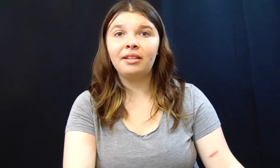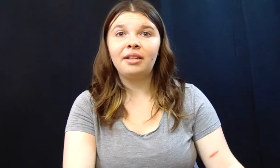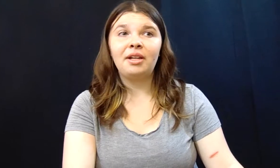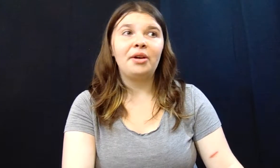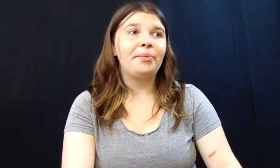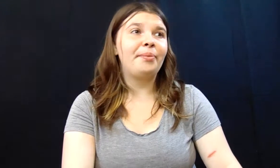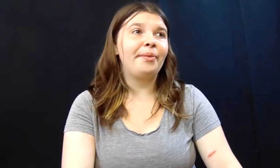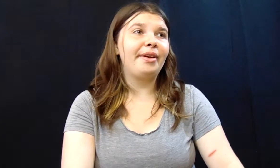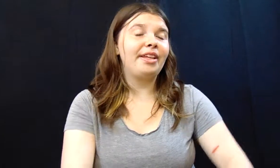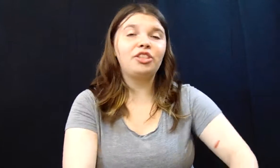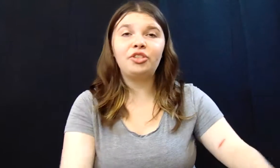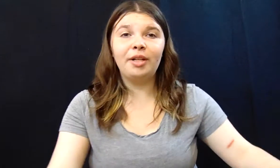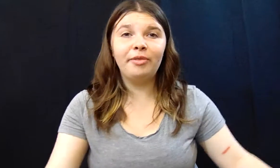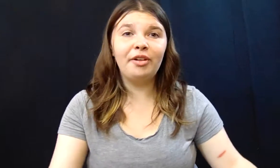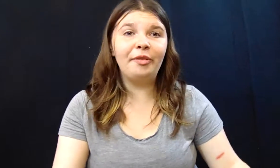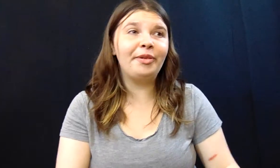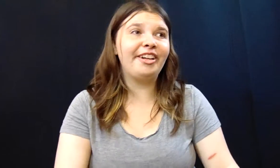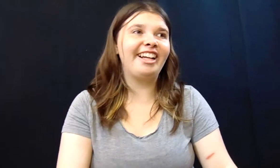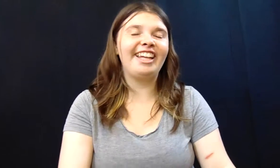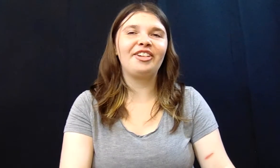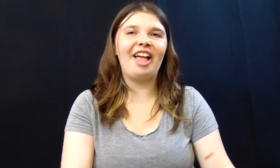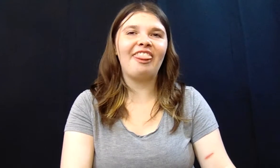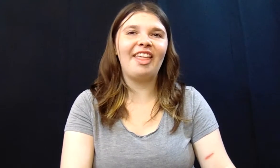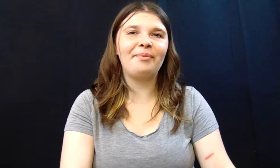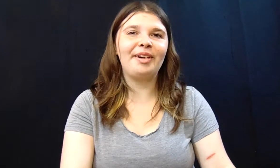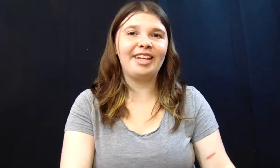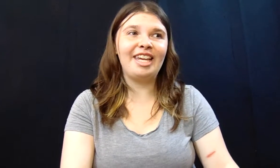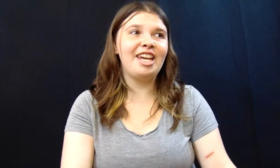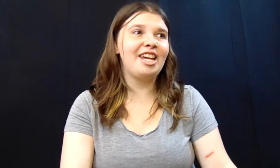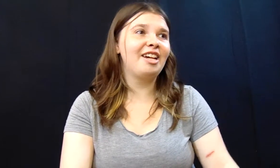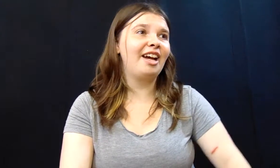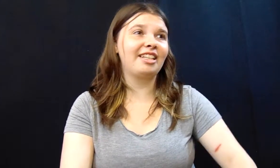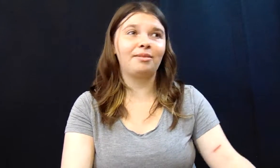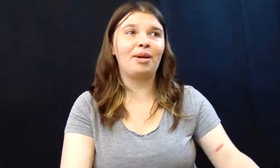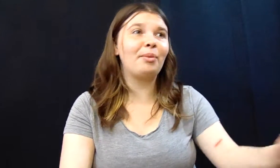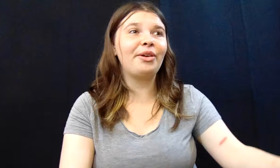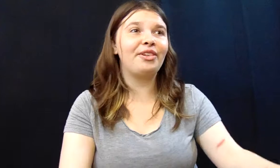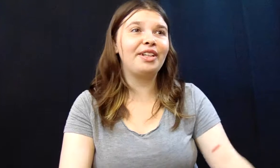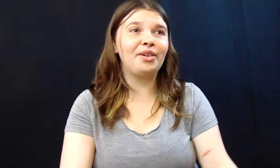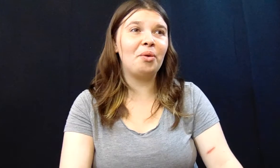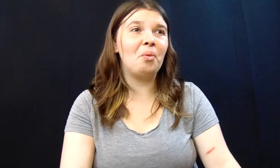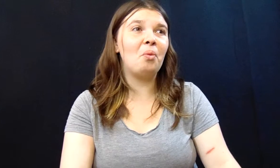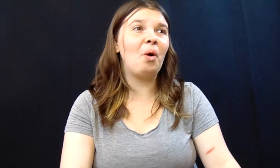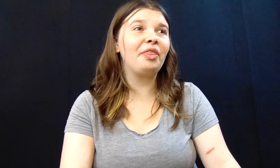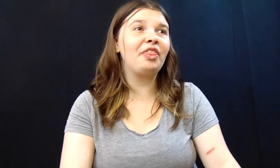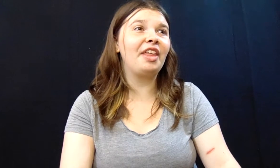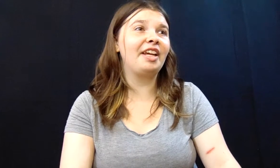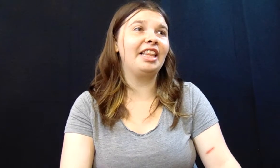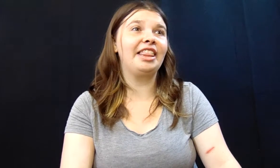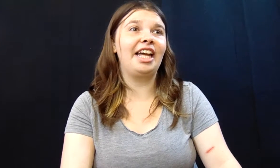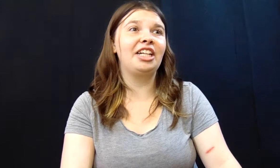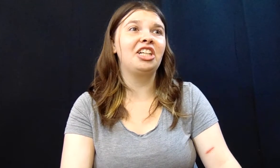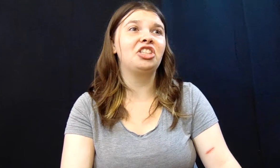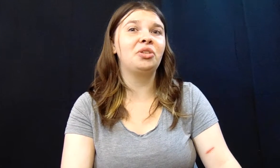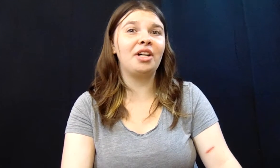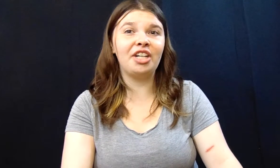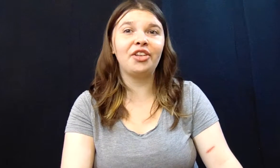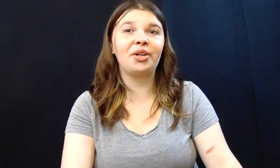in the dream though but like and but he as in my boyfriend one thing led to another